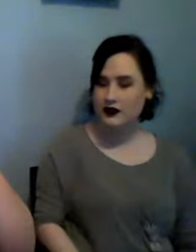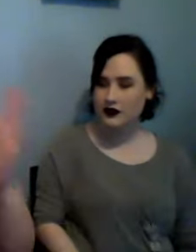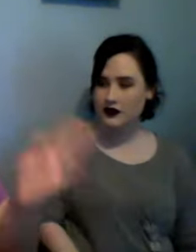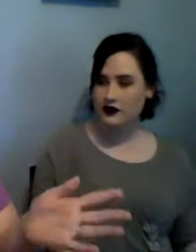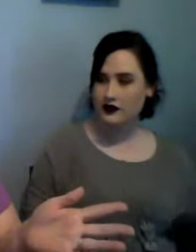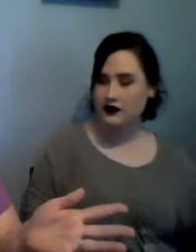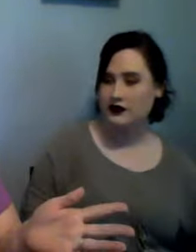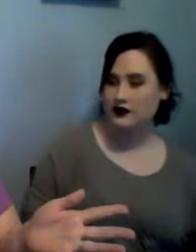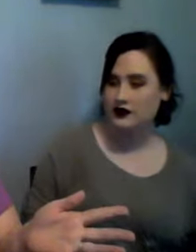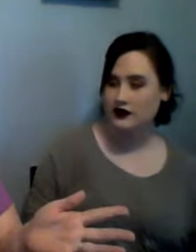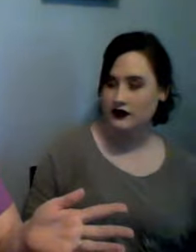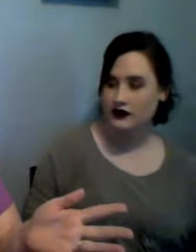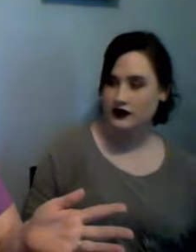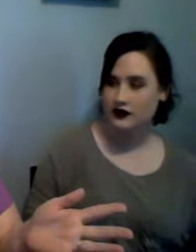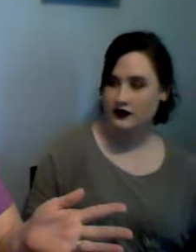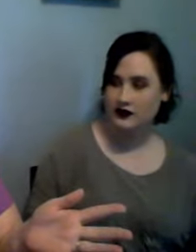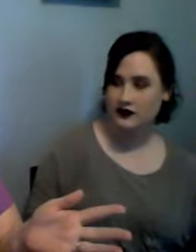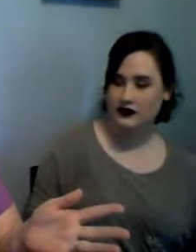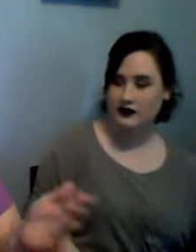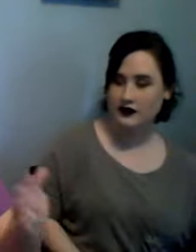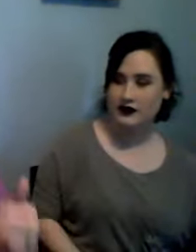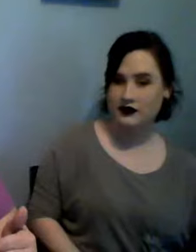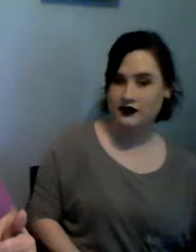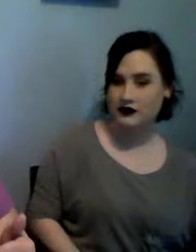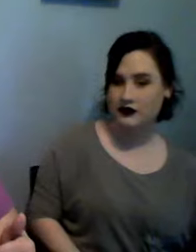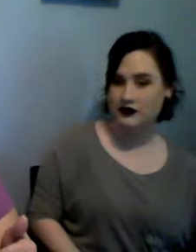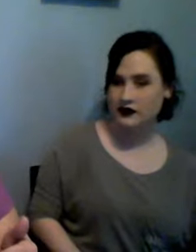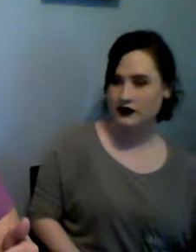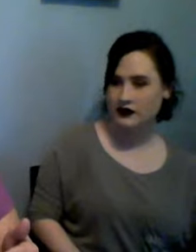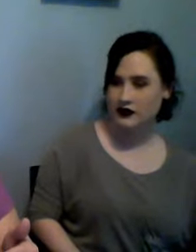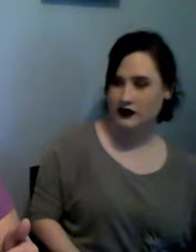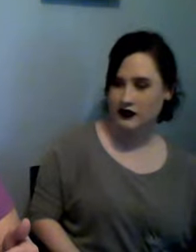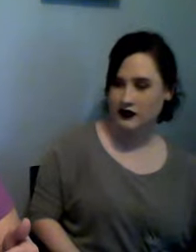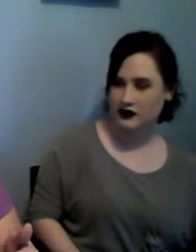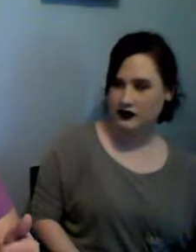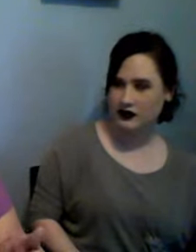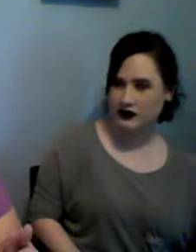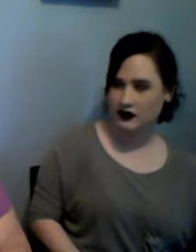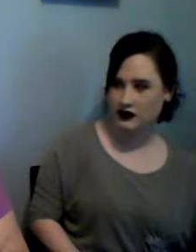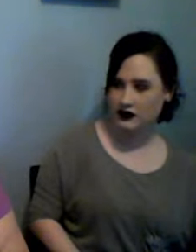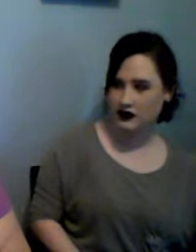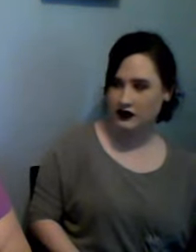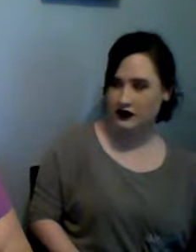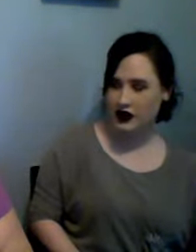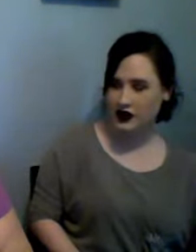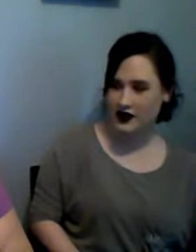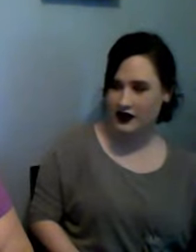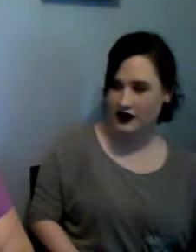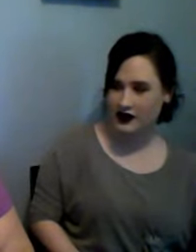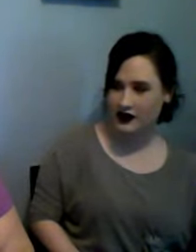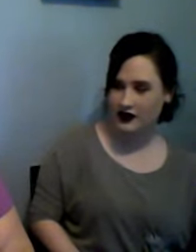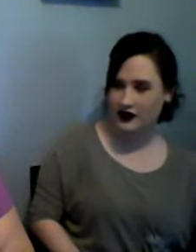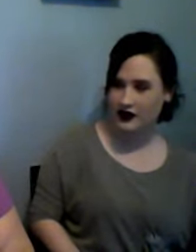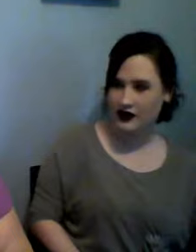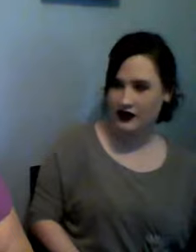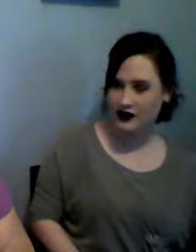because that didn't make any sense to me it should be I have a bone I want to pick with you what did you say I don't know but that's not what it was I'm